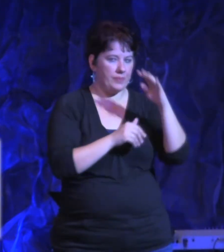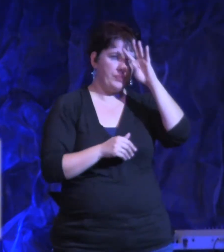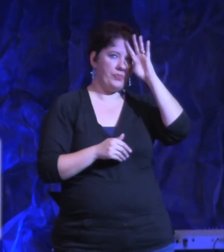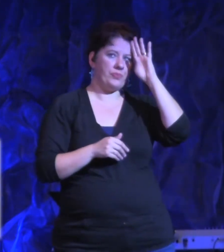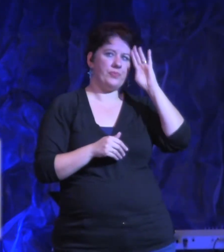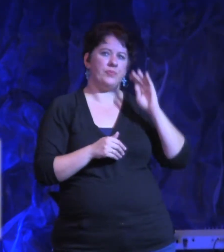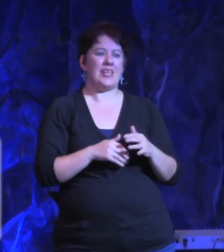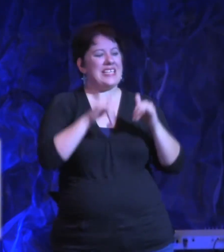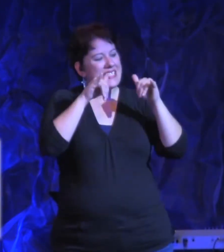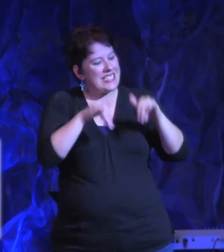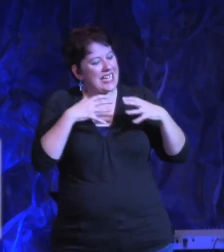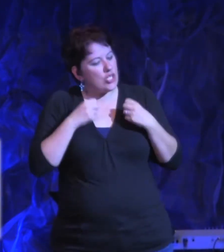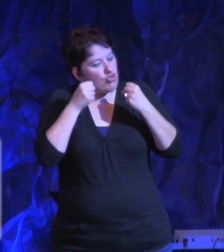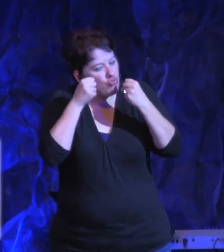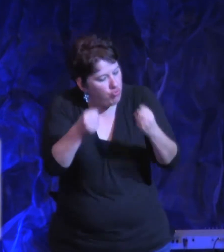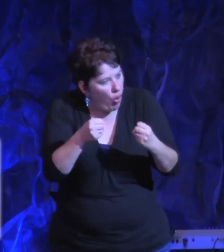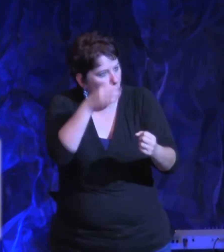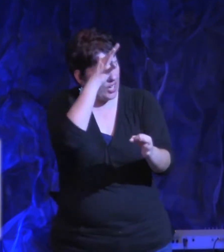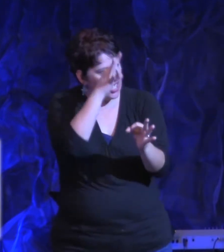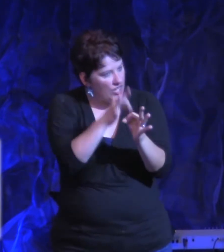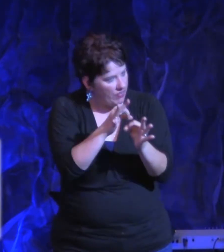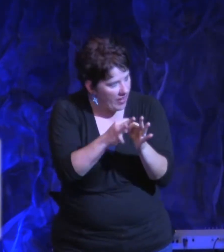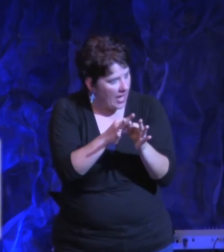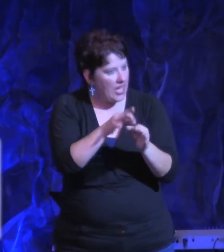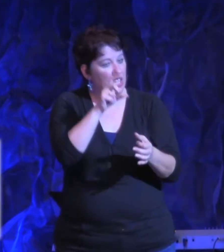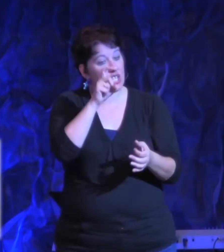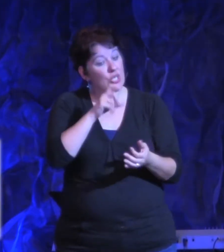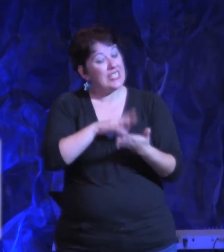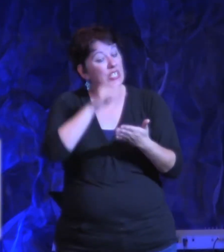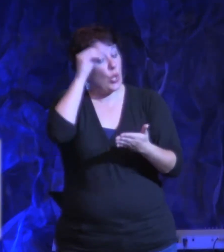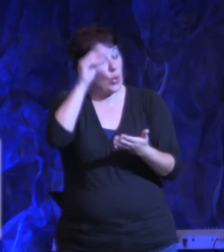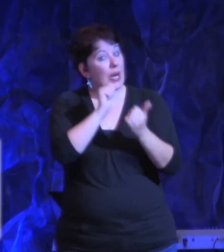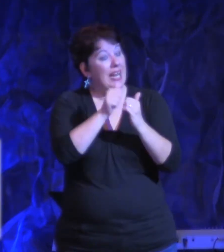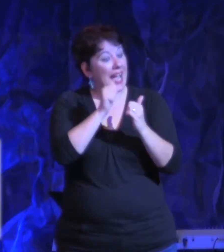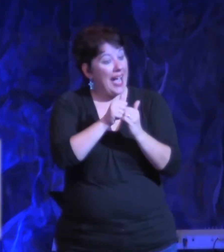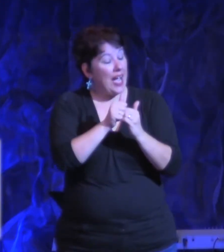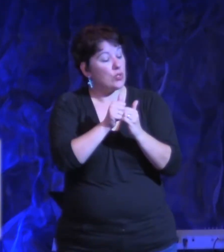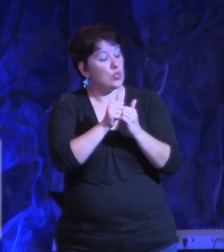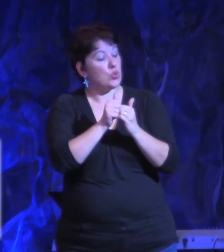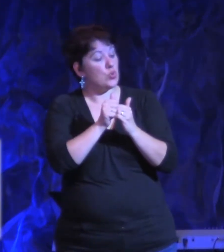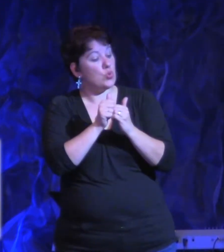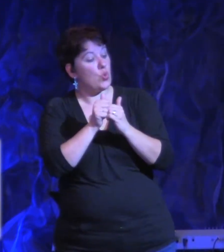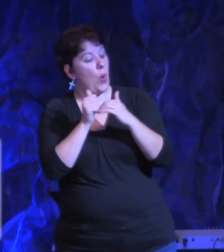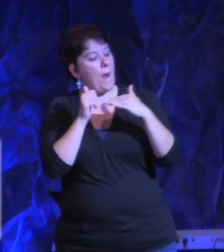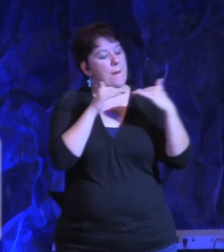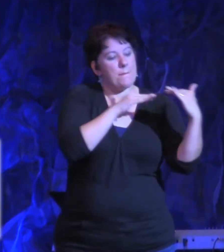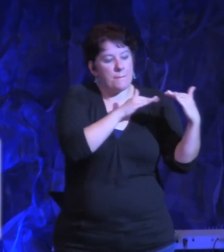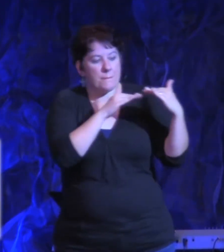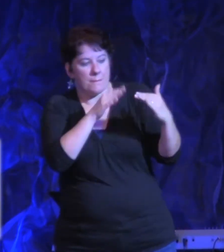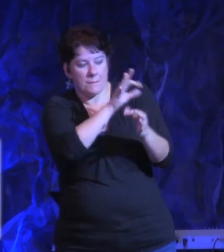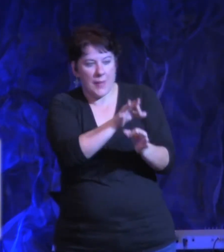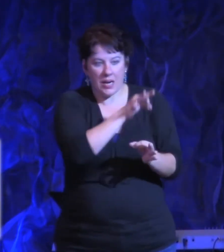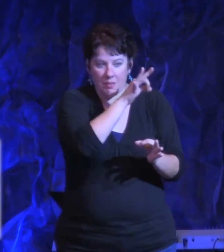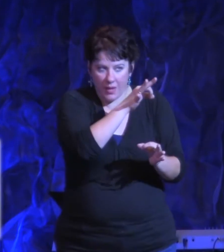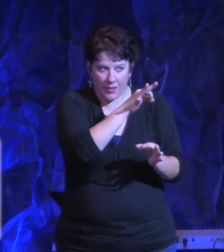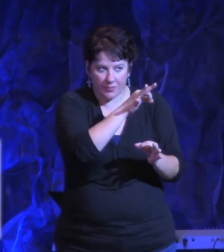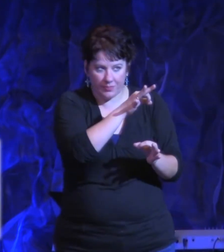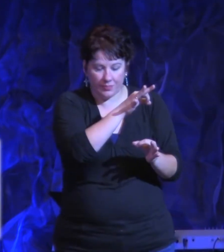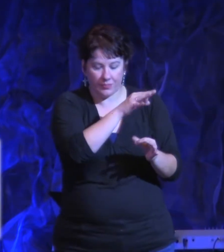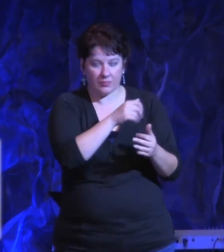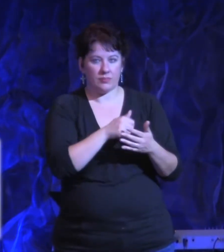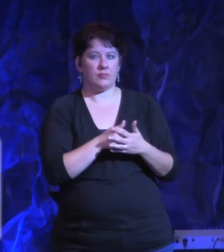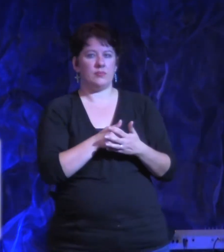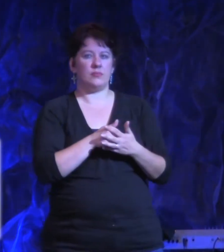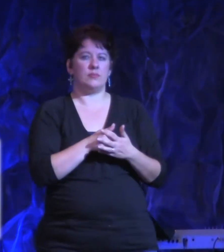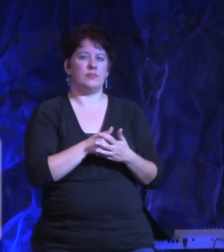is, we need to learn how to do spiritual warfare to be able to maintain our spiritual breakthroughs even when we got one. Amen?